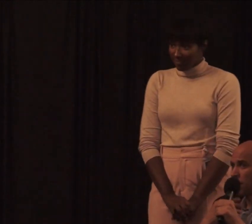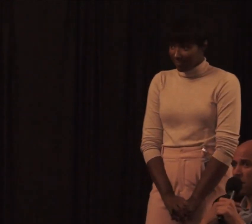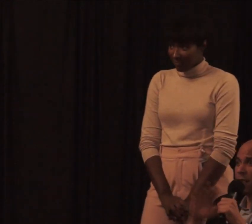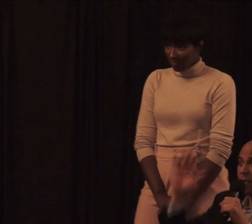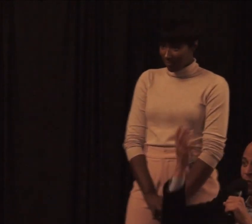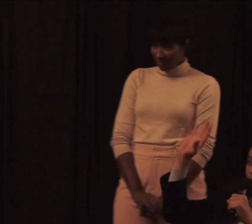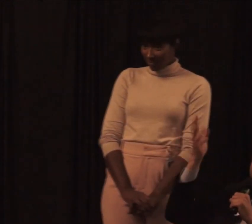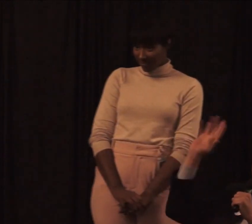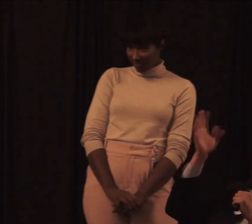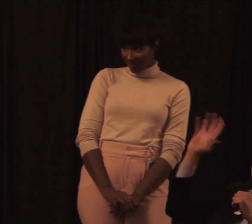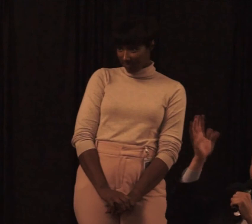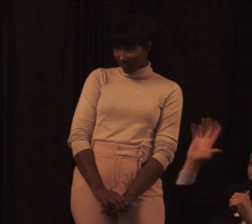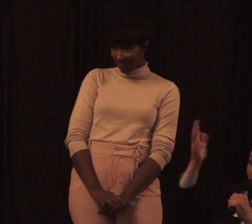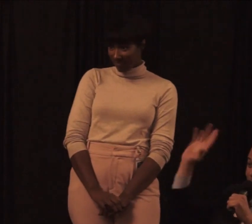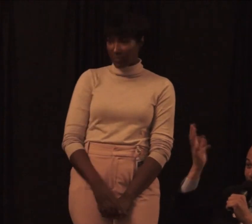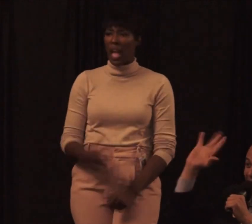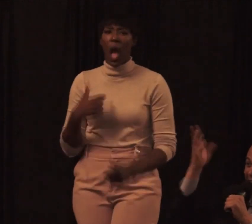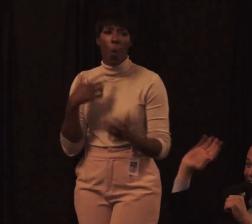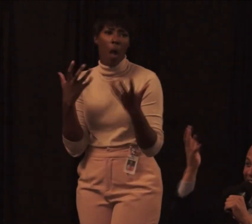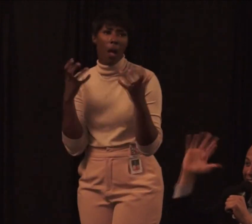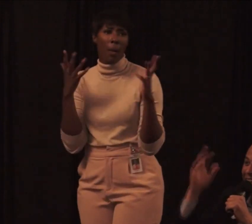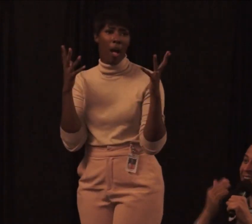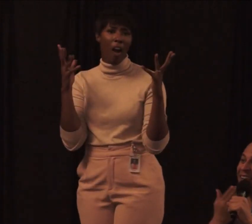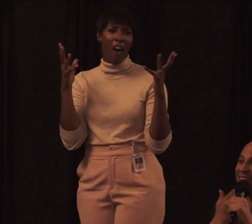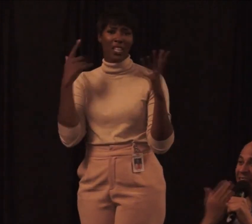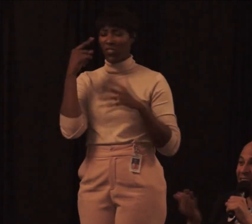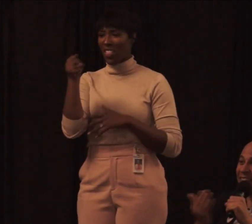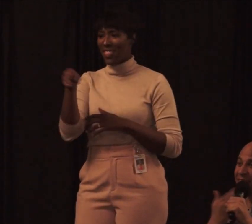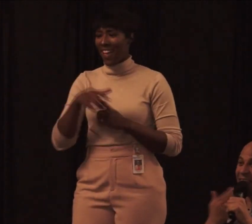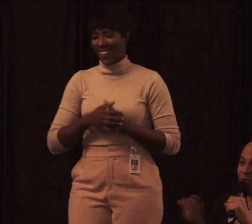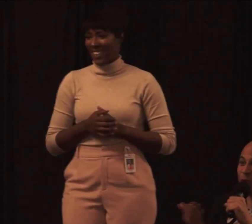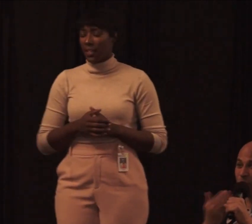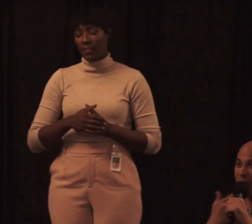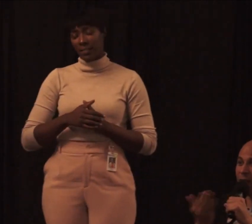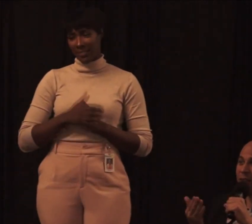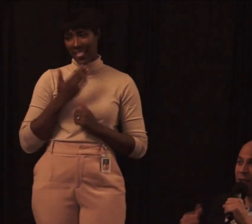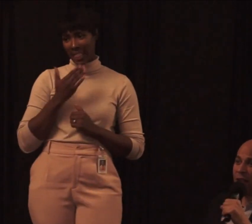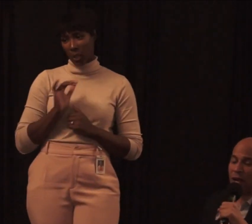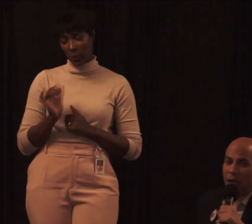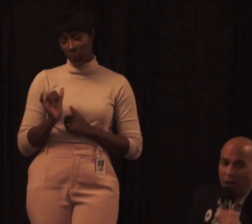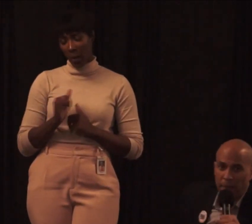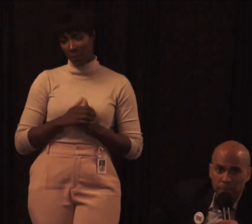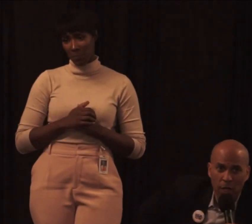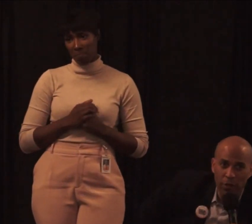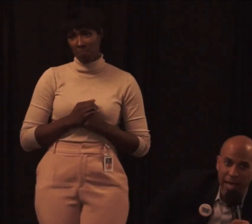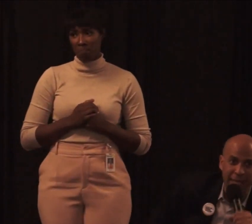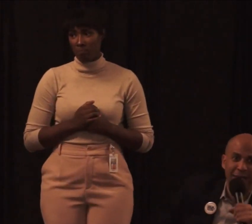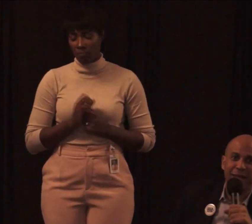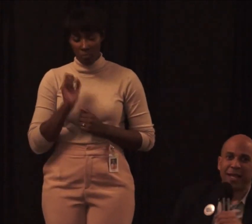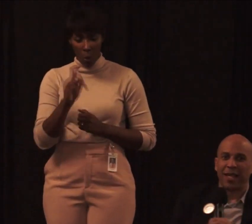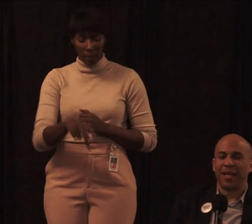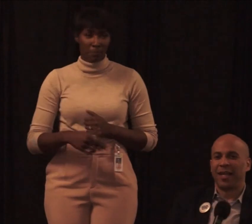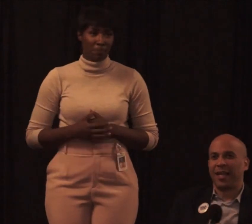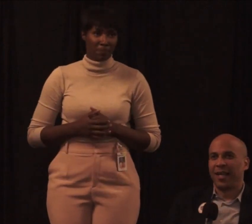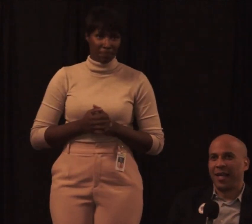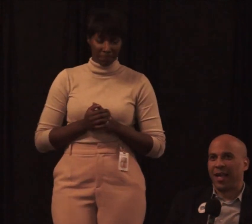So we should give applause for that and thank you as well. Okay.